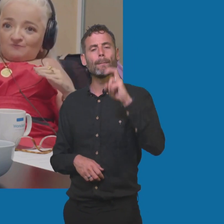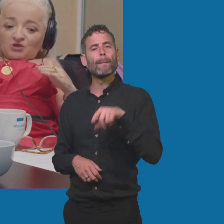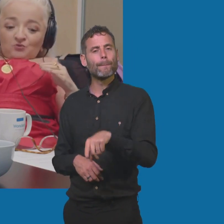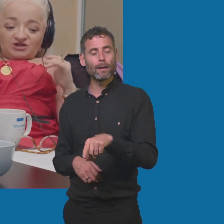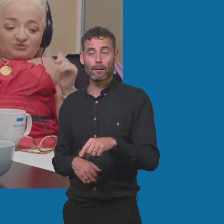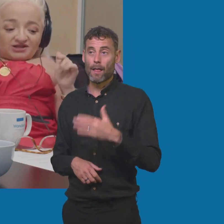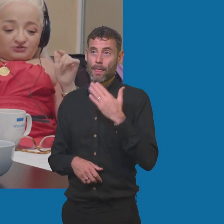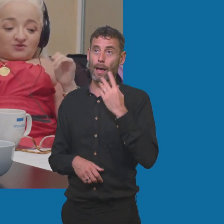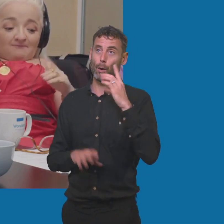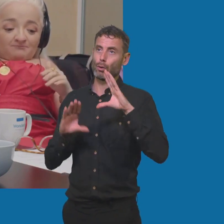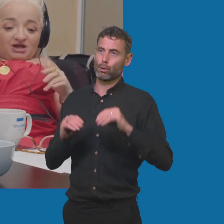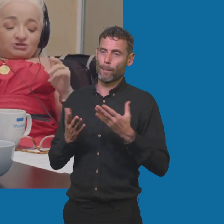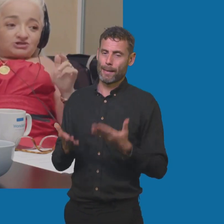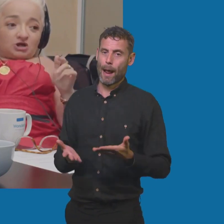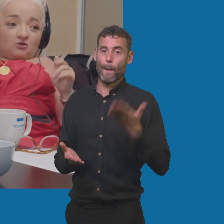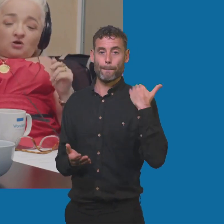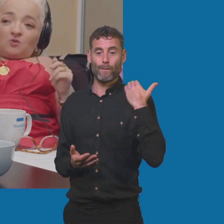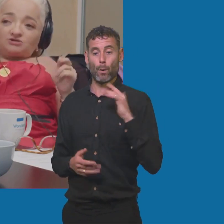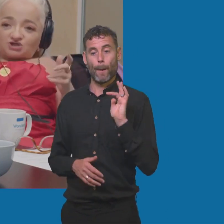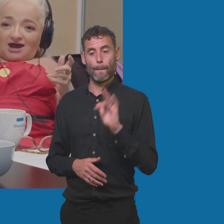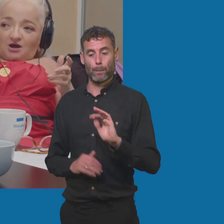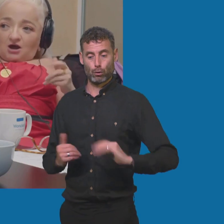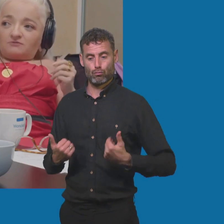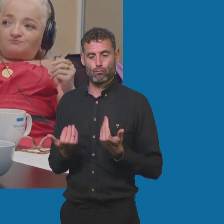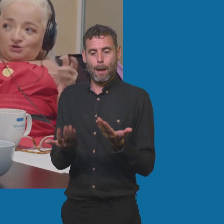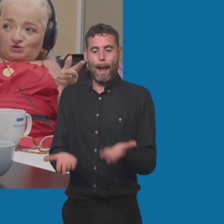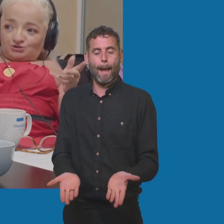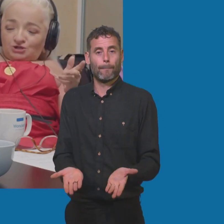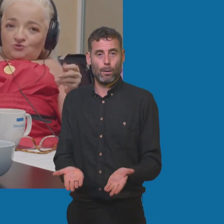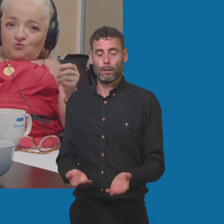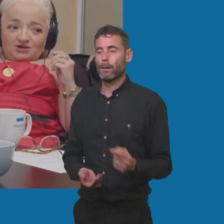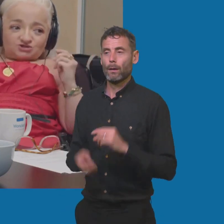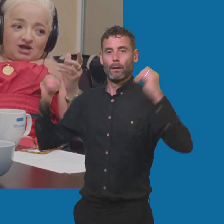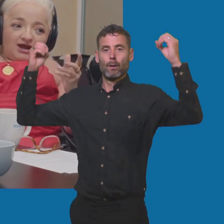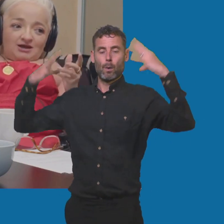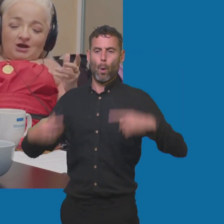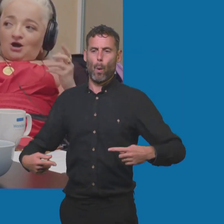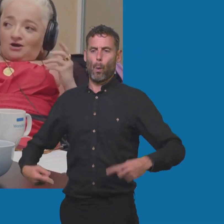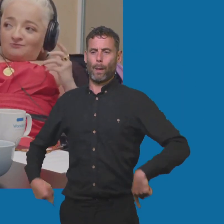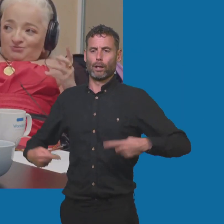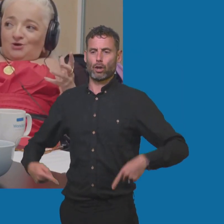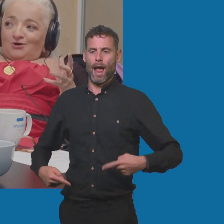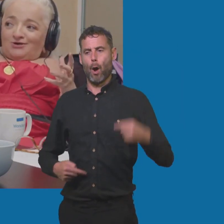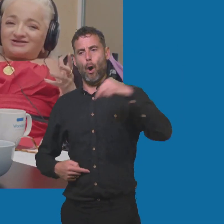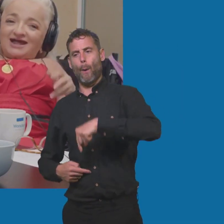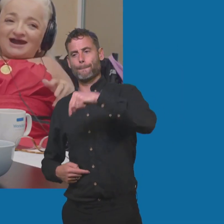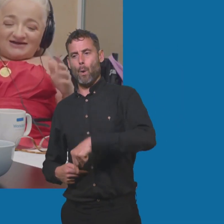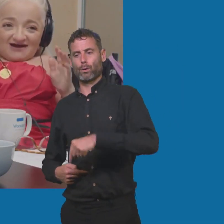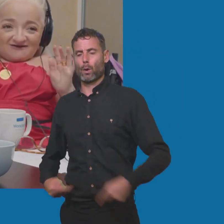it anymore. When you press the ramp, it used to go, wheelchair on board. Yeah. Wheelchair on board. I